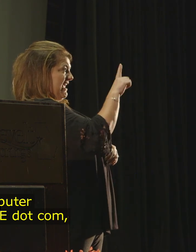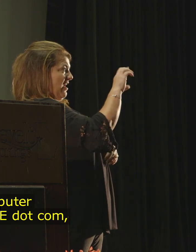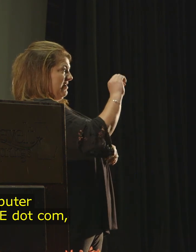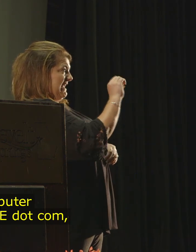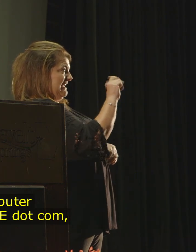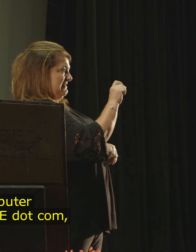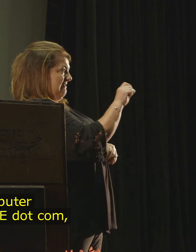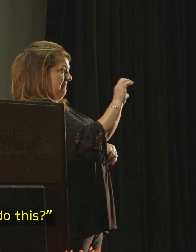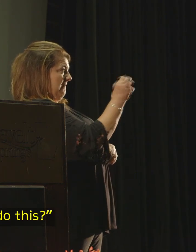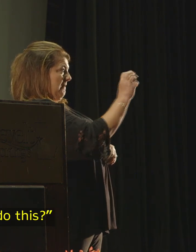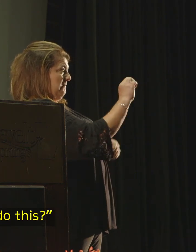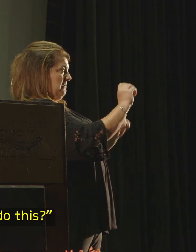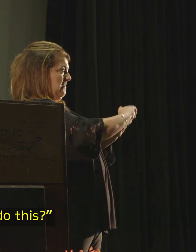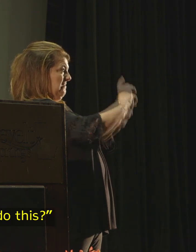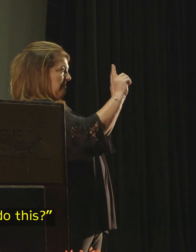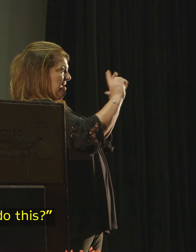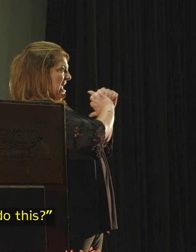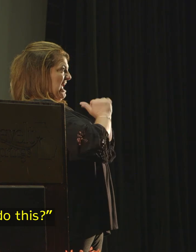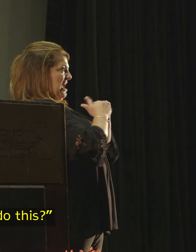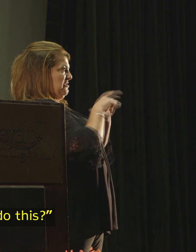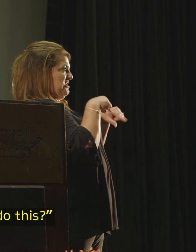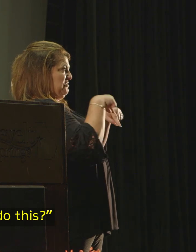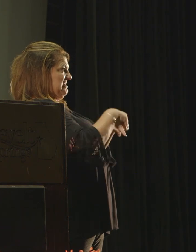com. How do you do this?